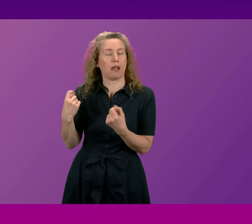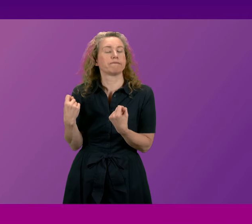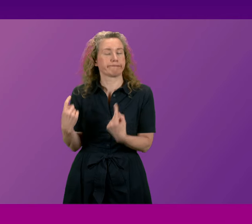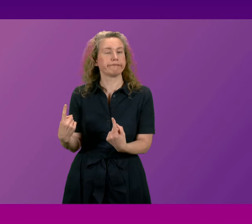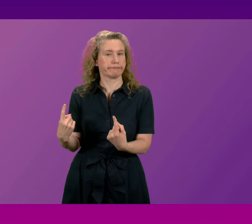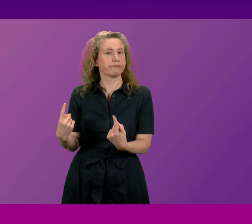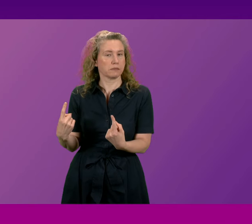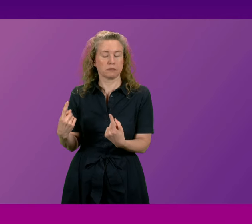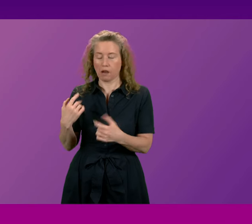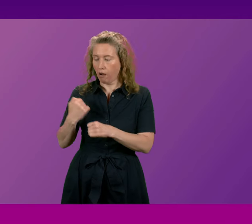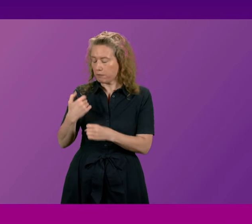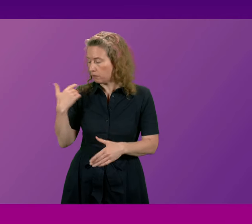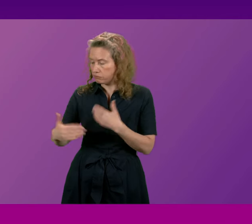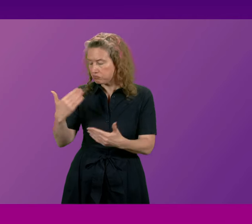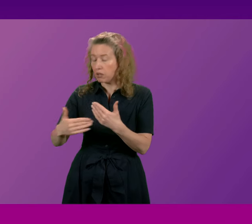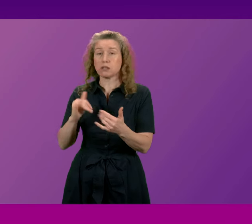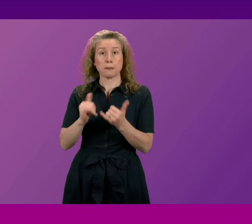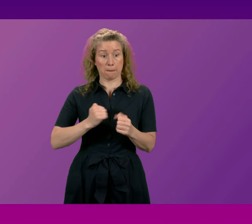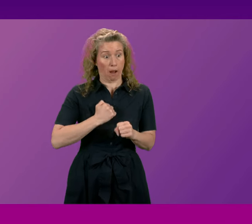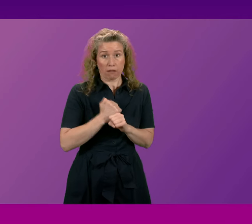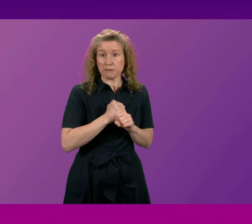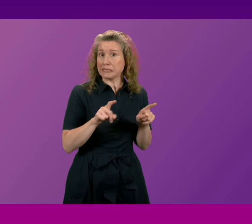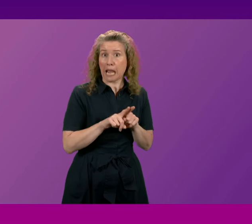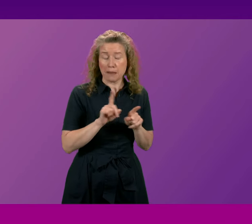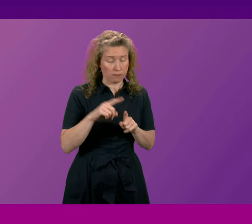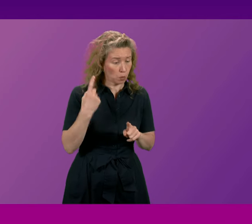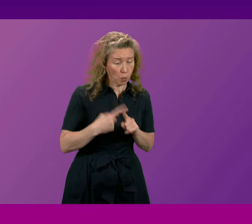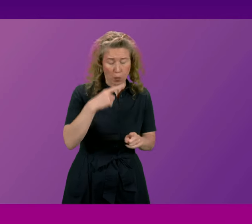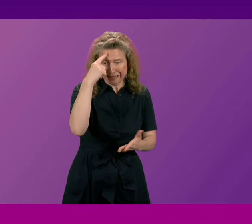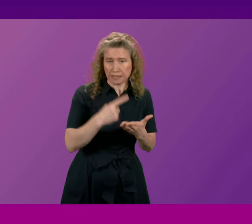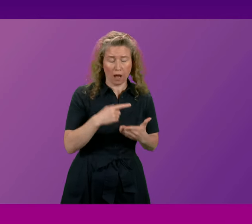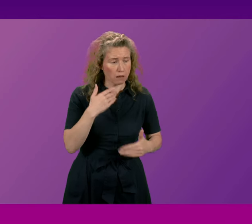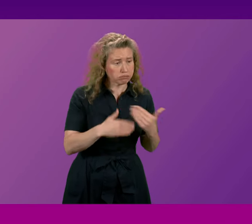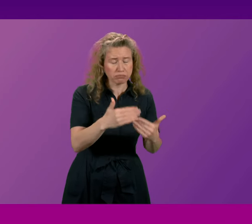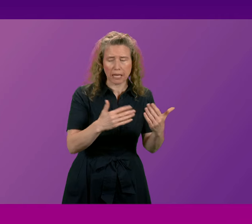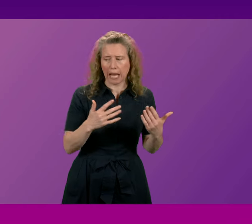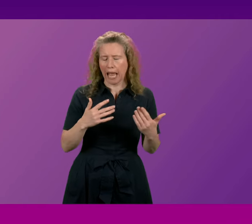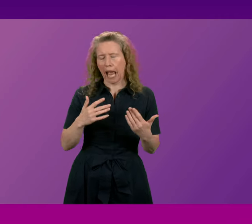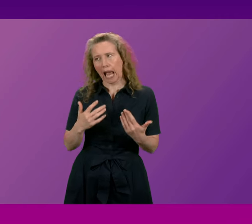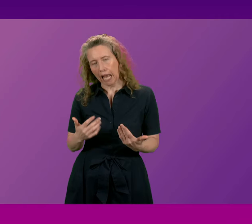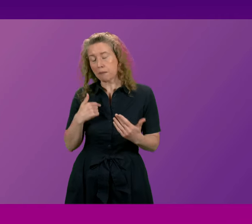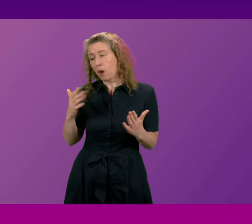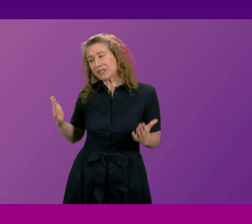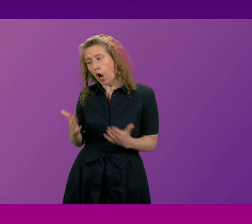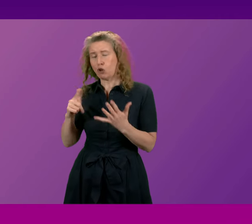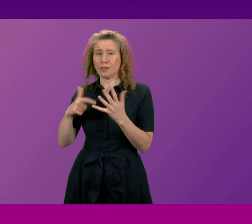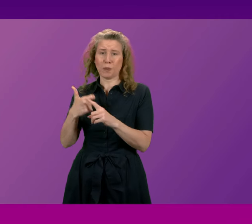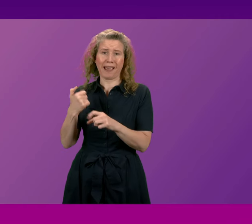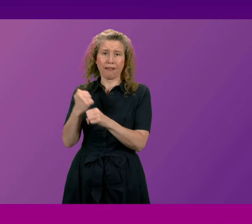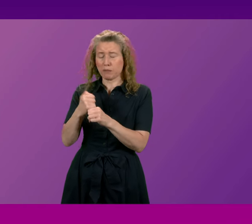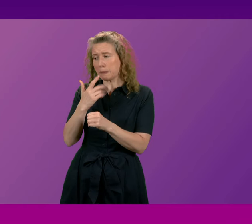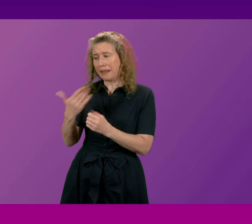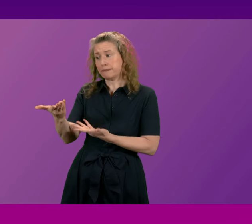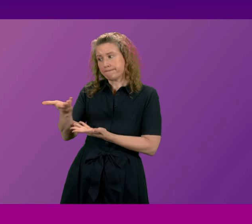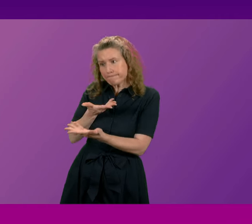governments sometimes my government has to do that as well but obviously I would encourage the United Kingdom Government to